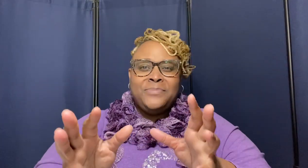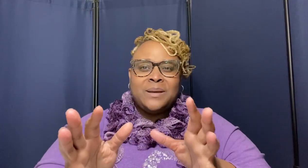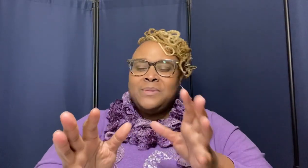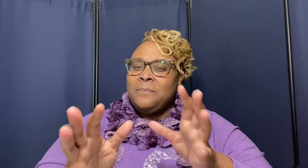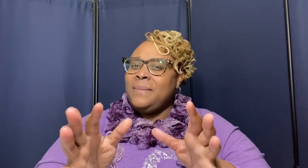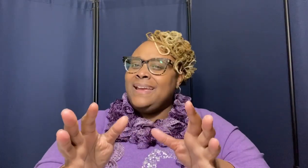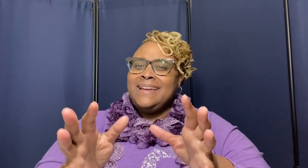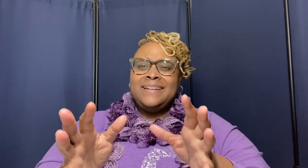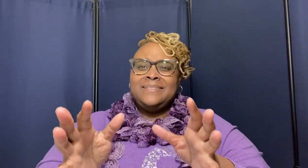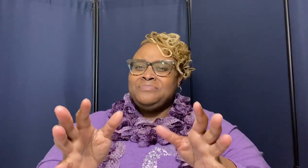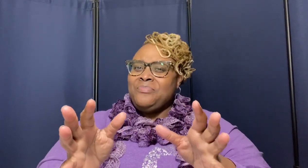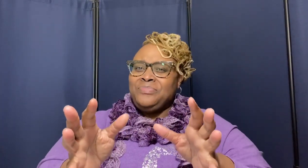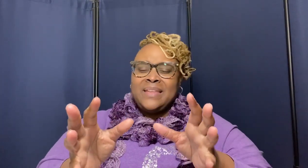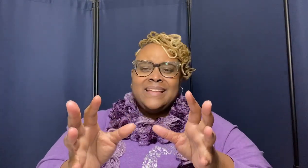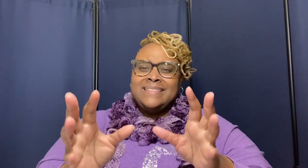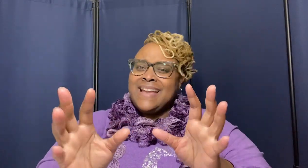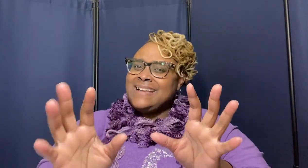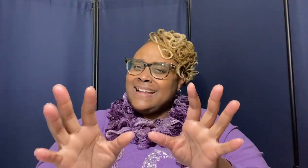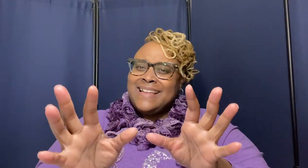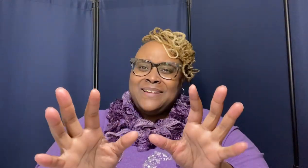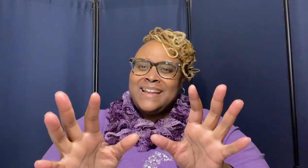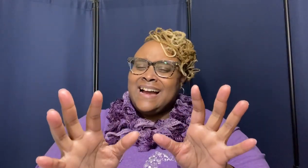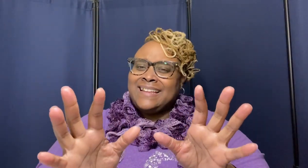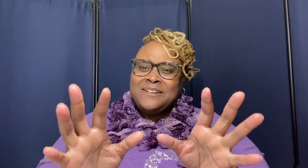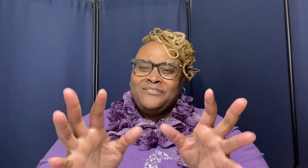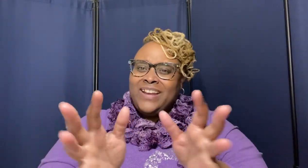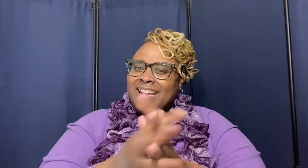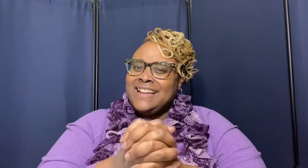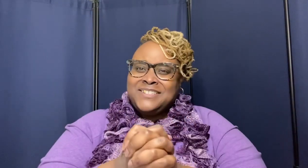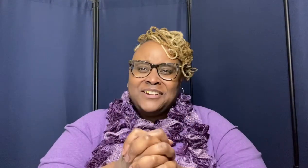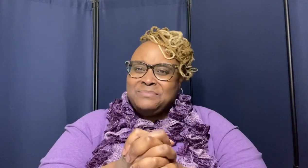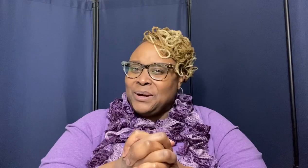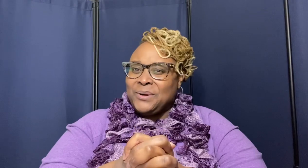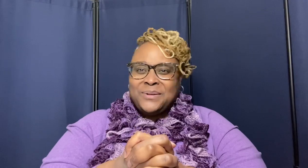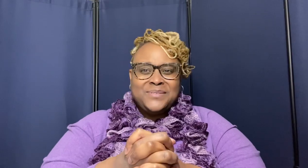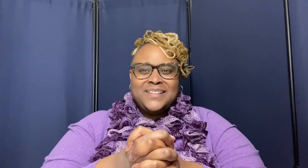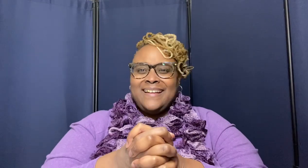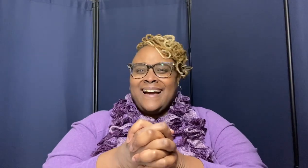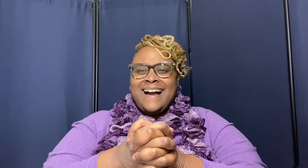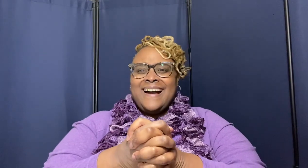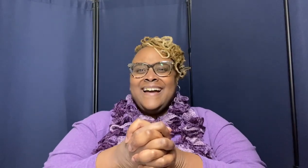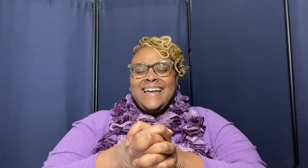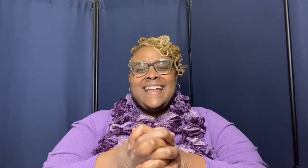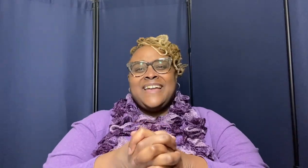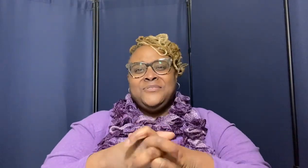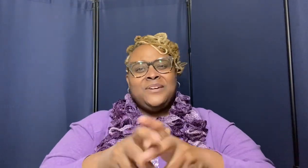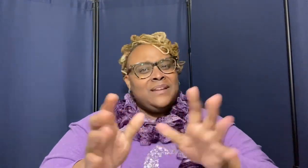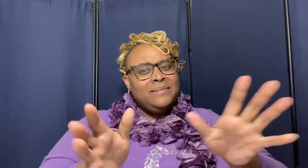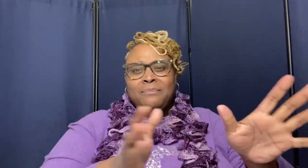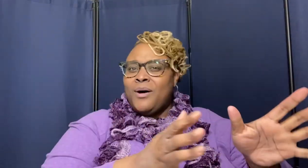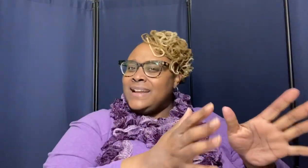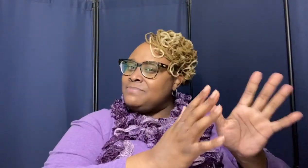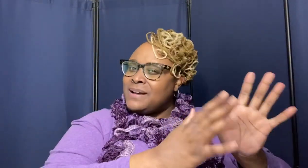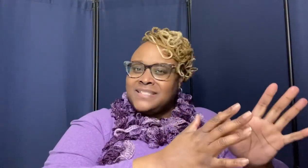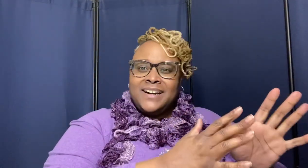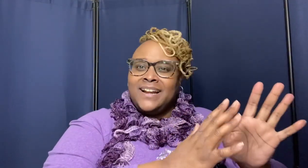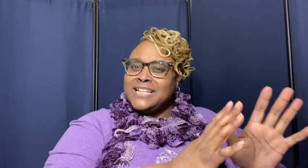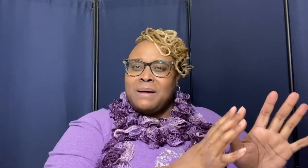some of them men they got that they got that affinity to them girls huh now you know that the boy that's my son that's my